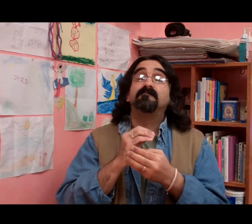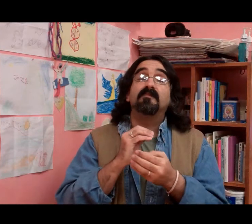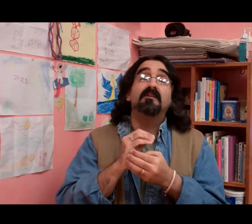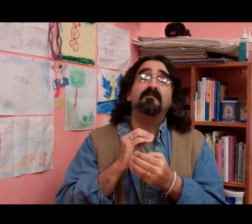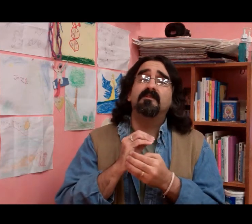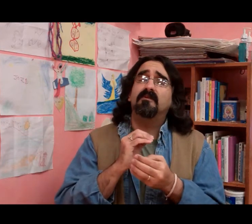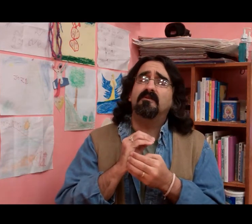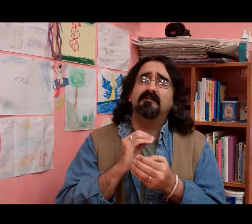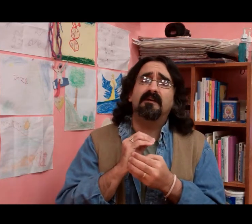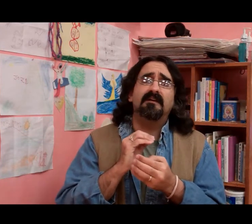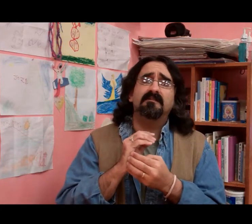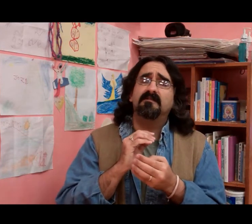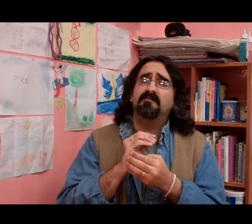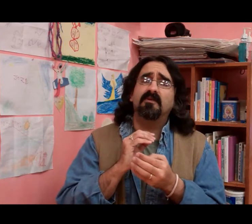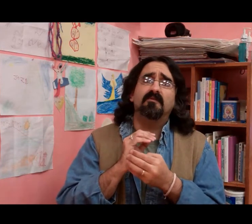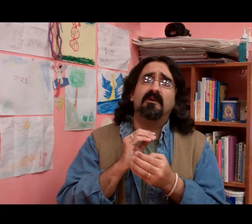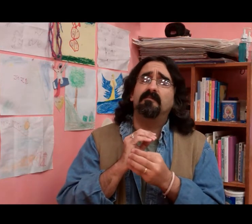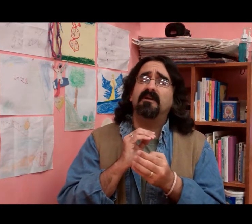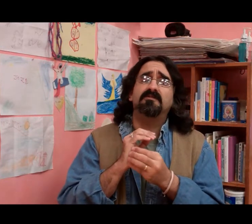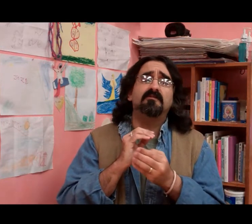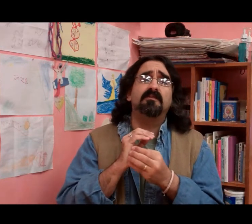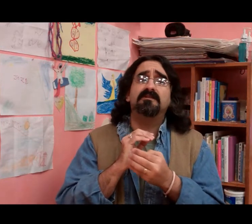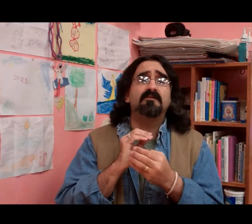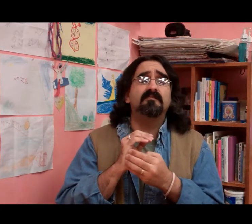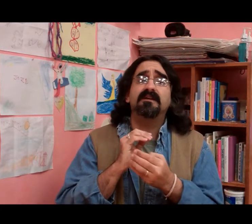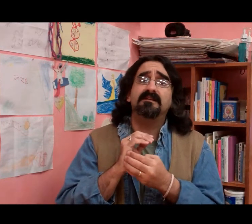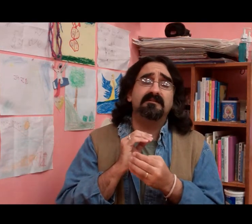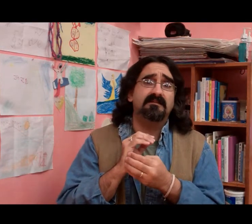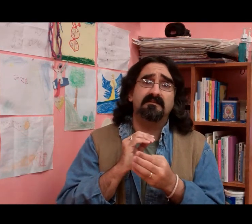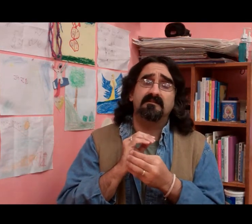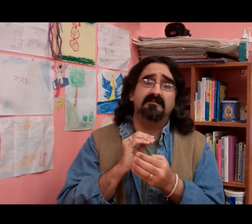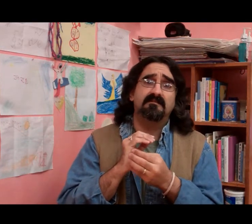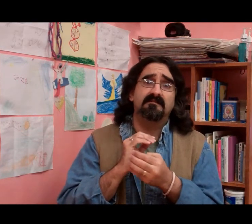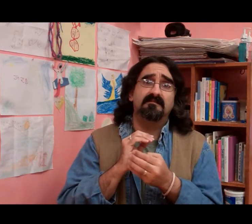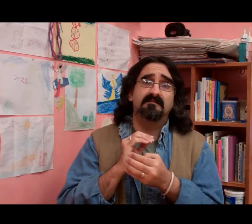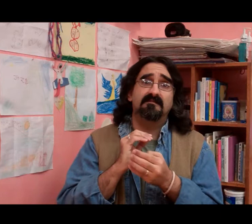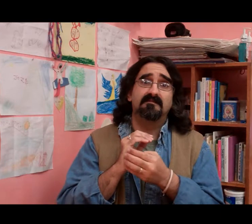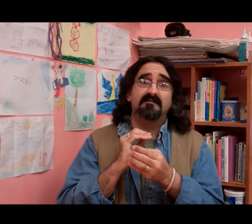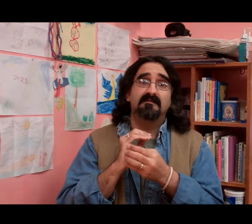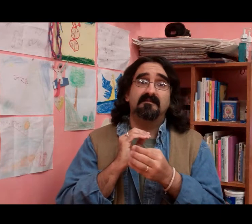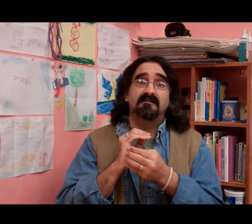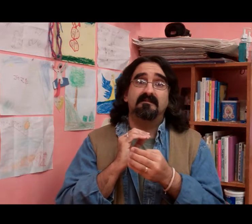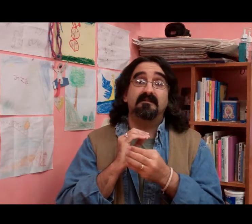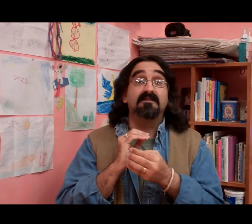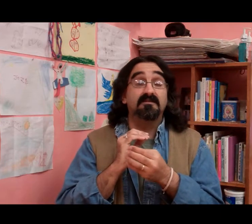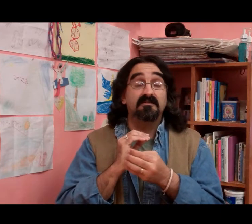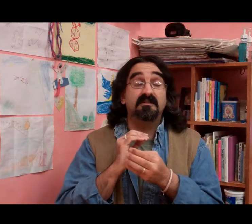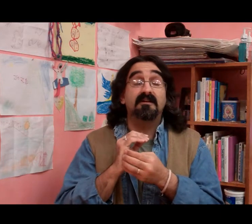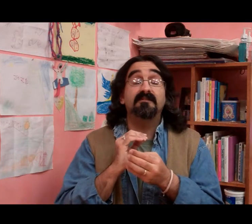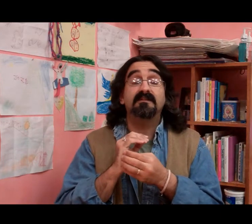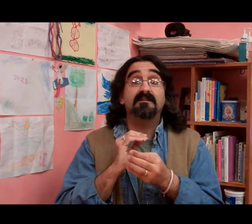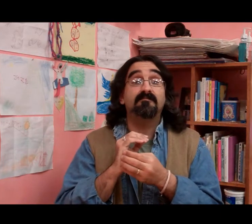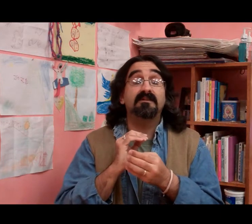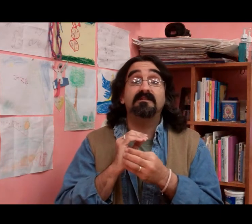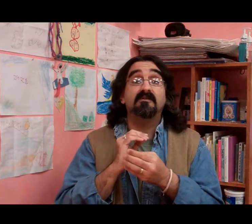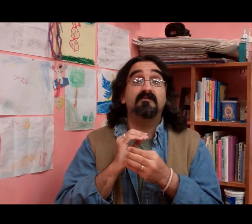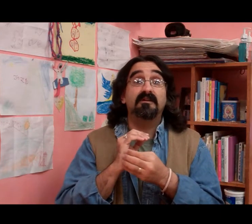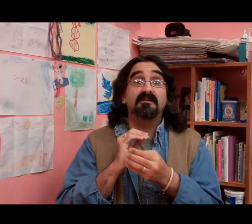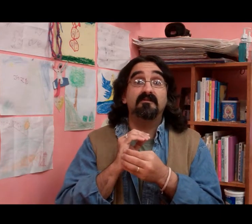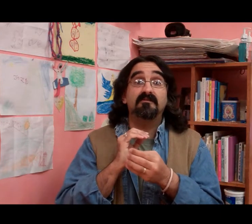Even though I've gotten to the point where I'm not sure my soulmate exists, I choose to love and accept myself right here and